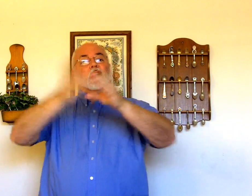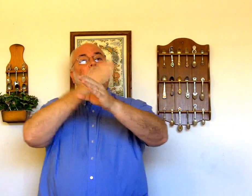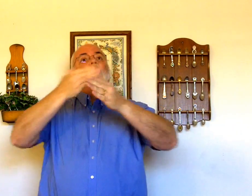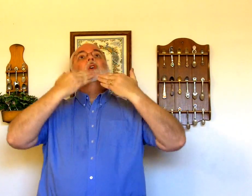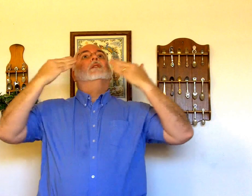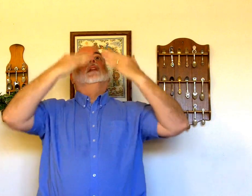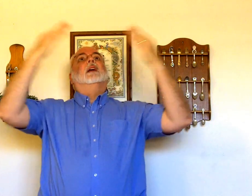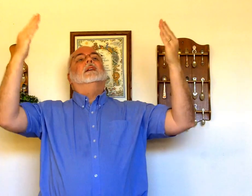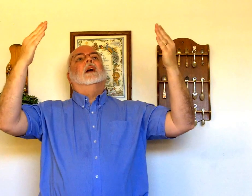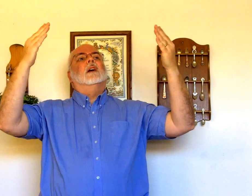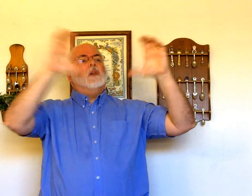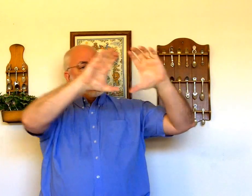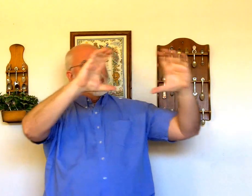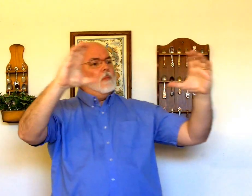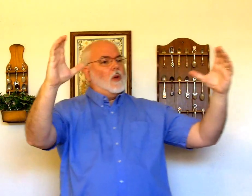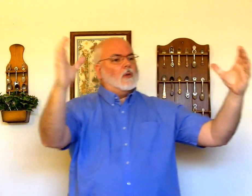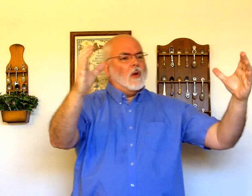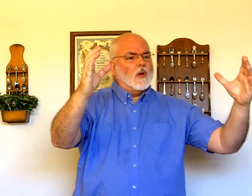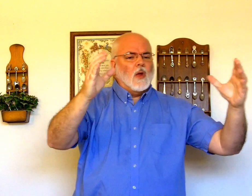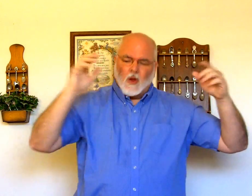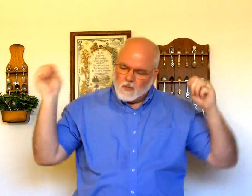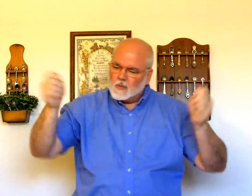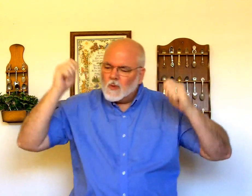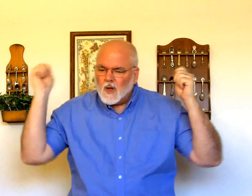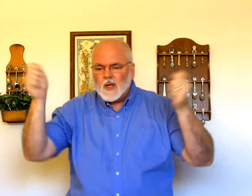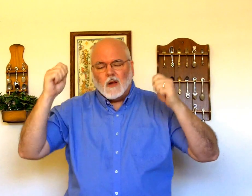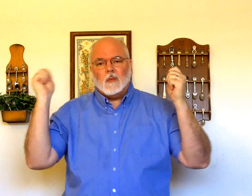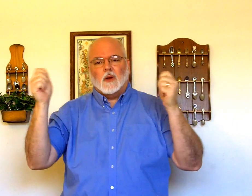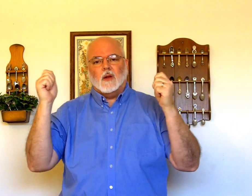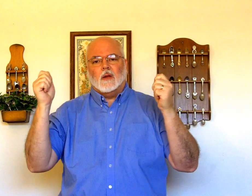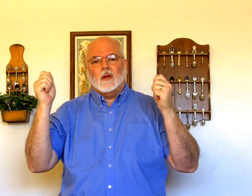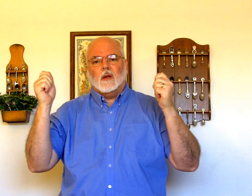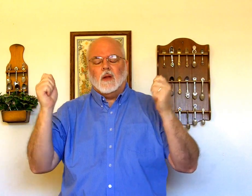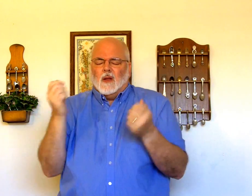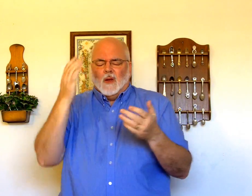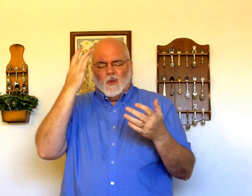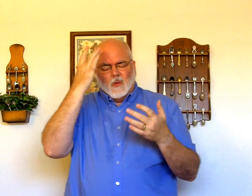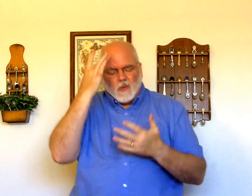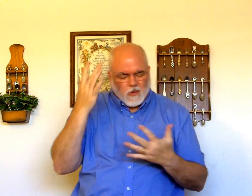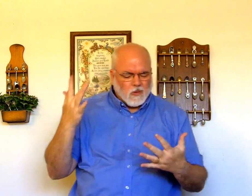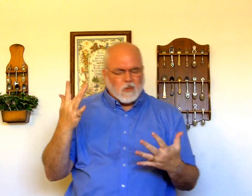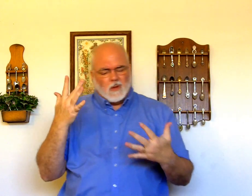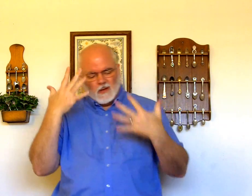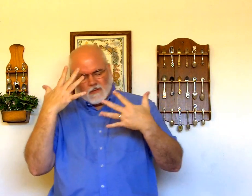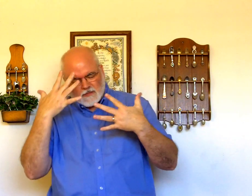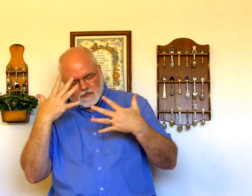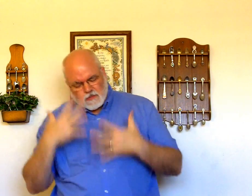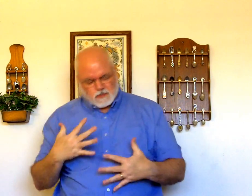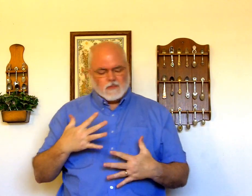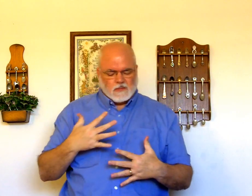a multitude keeping festival. Why are you cast down, O my soul,